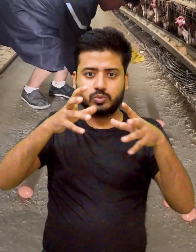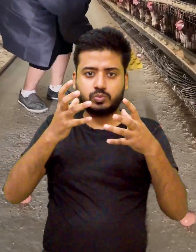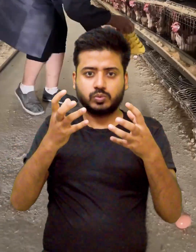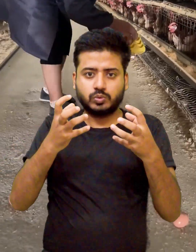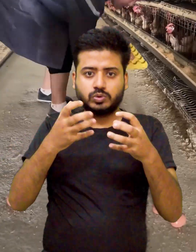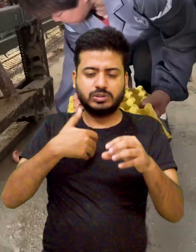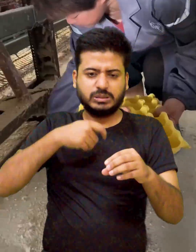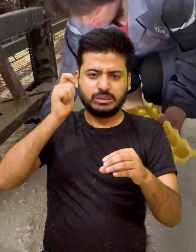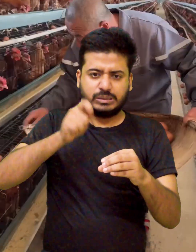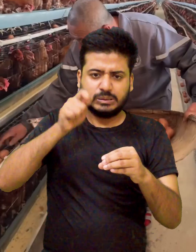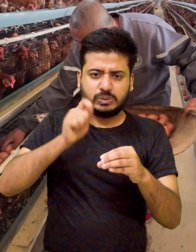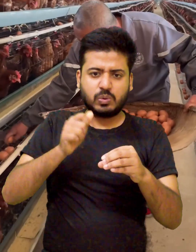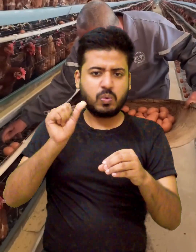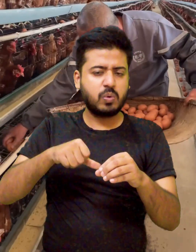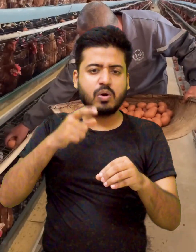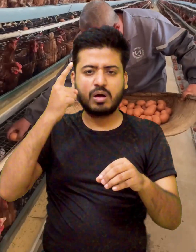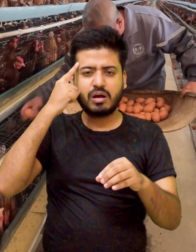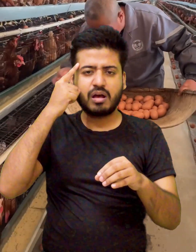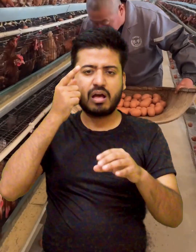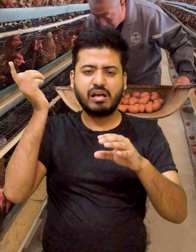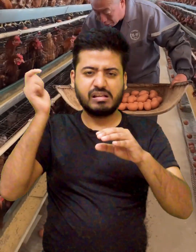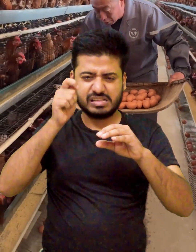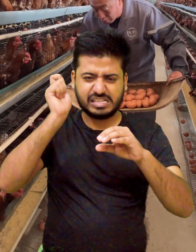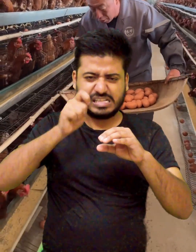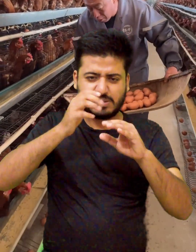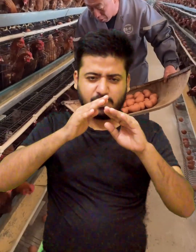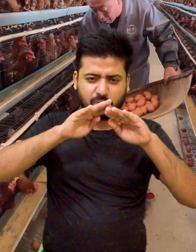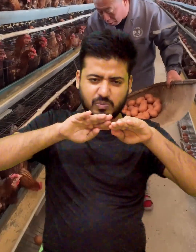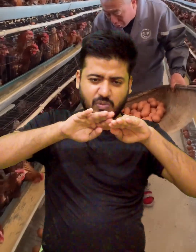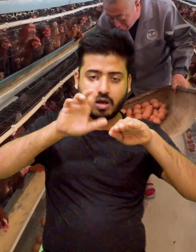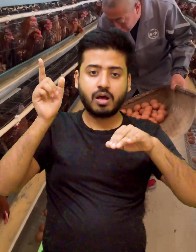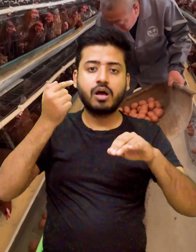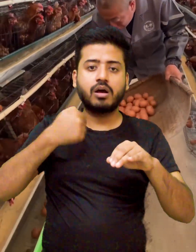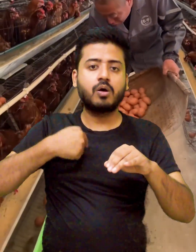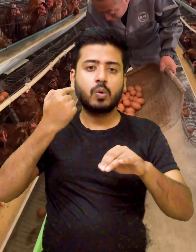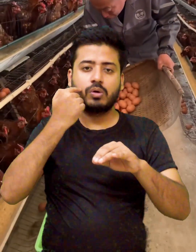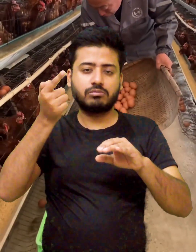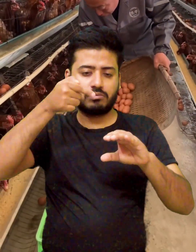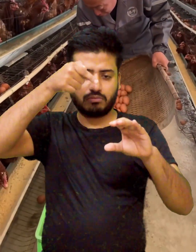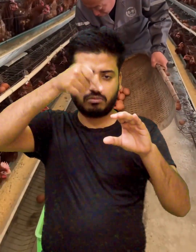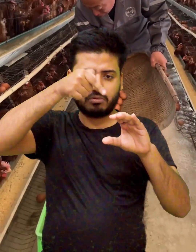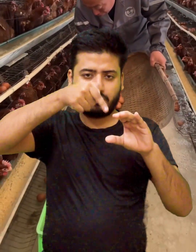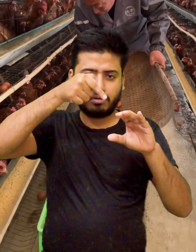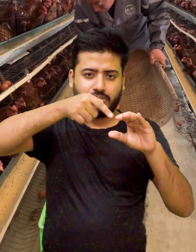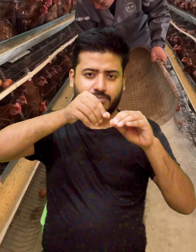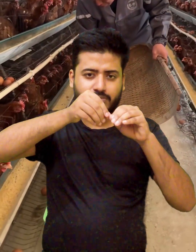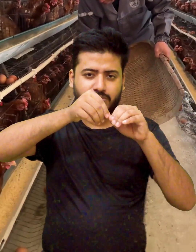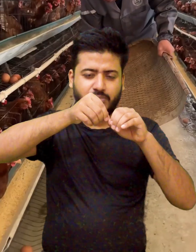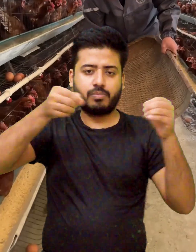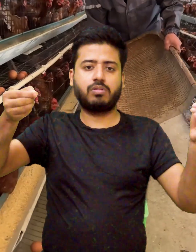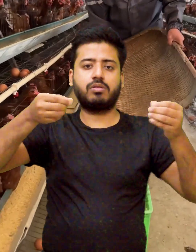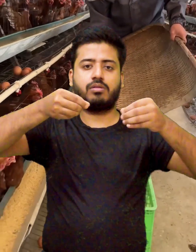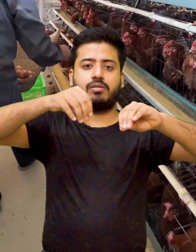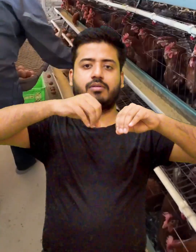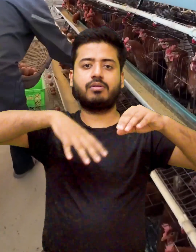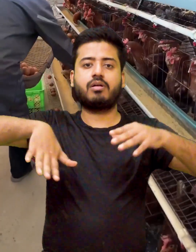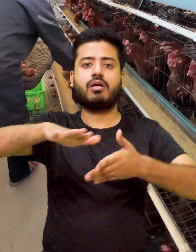shell strength these shells are about 2 mm thick and are primarily composed of fresh and carbonate they are curved